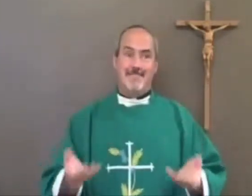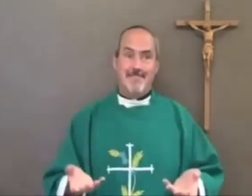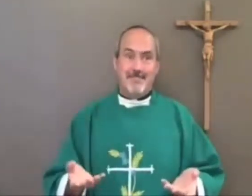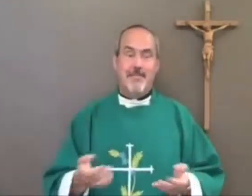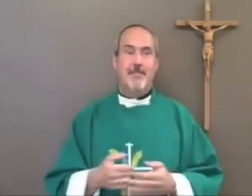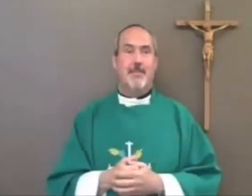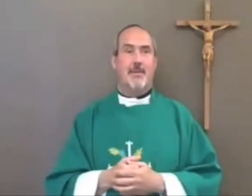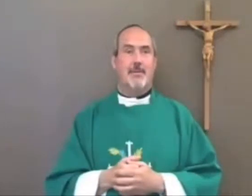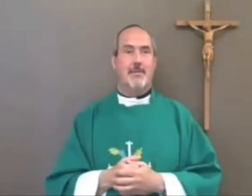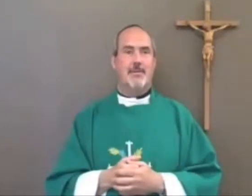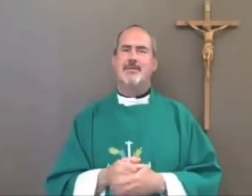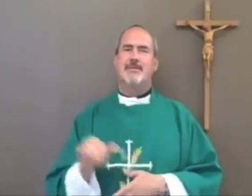help people out in the world.